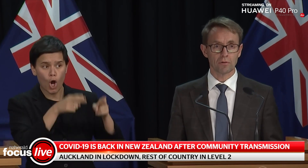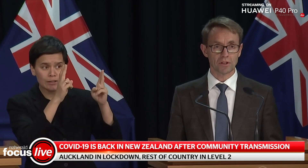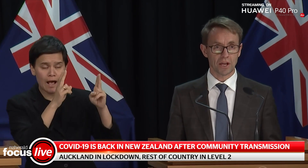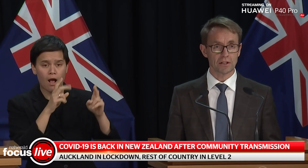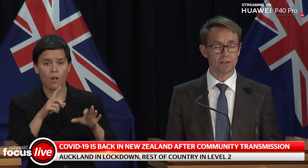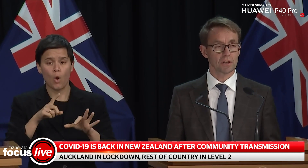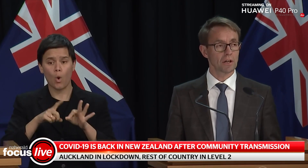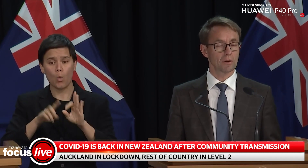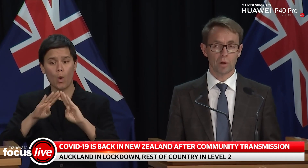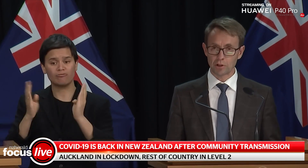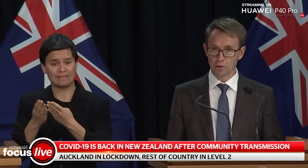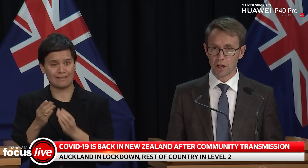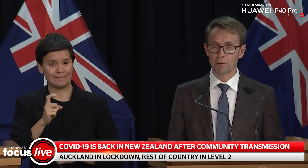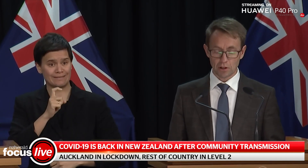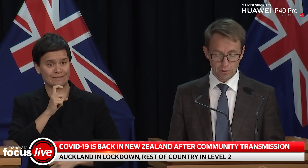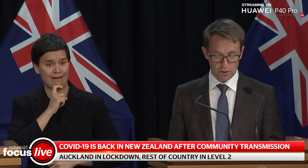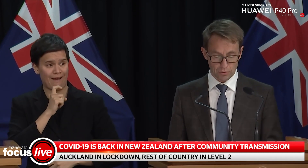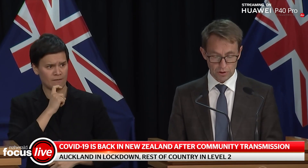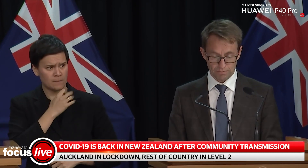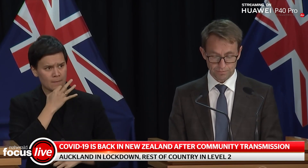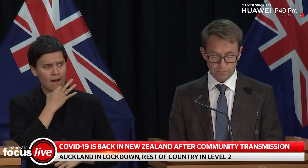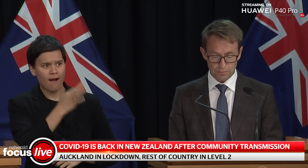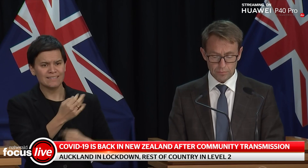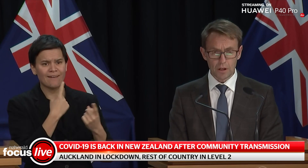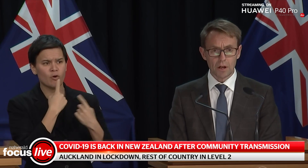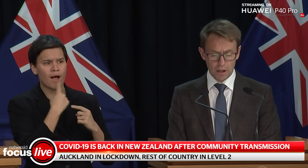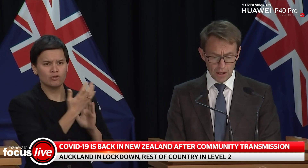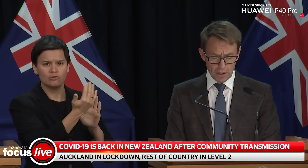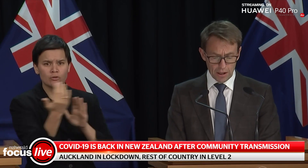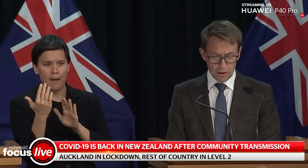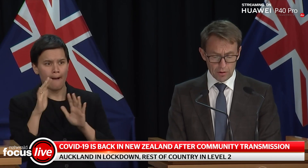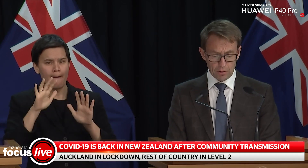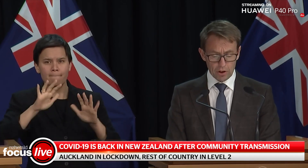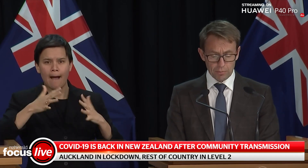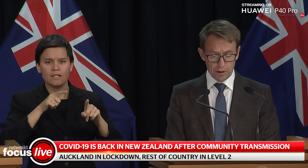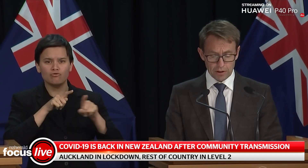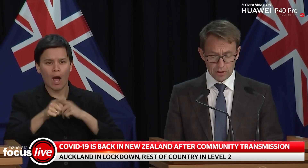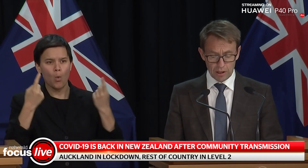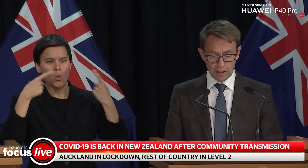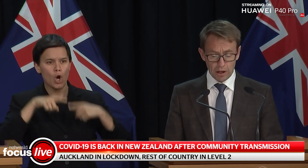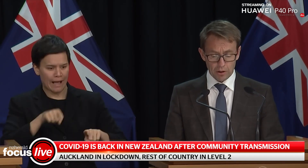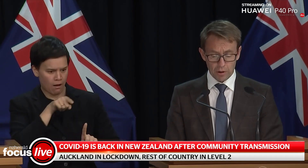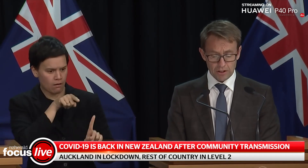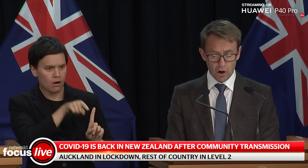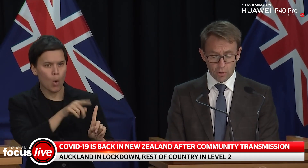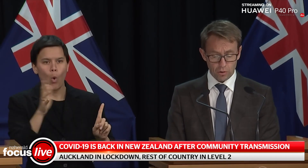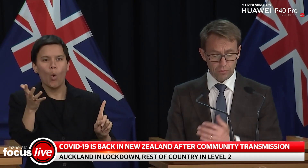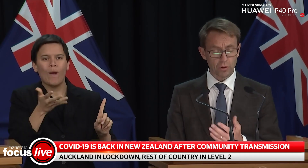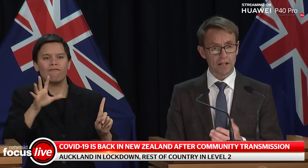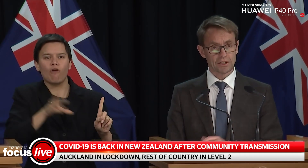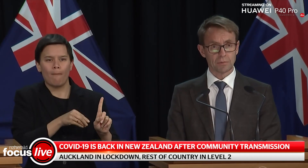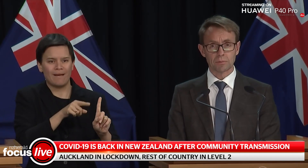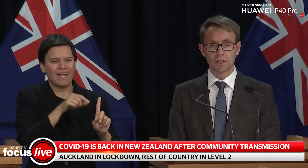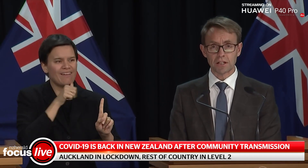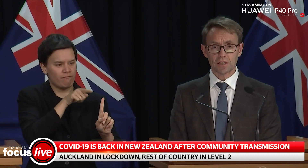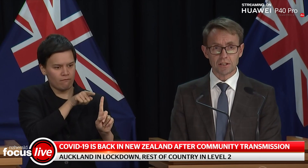of this case, where we don't currently know the source. Now, there are no barriers to anyone who has cold or